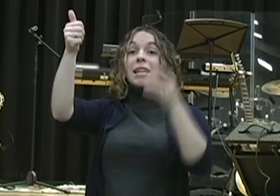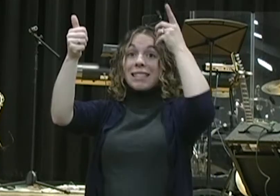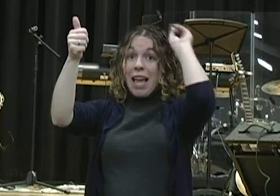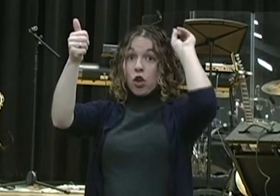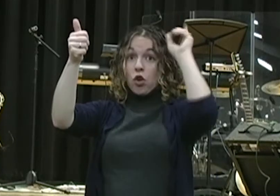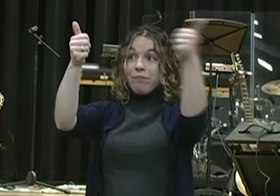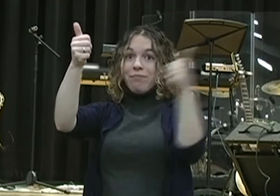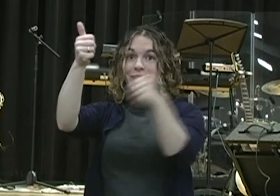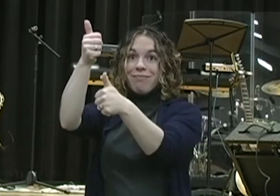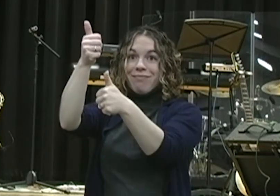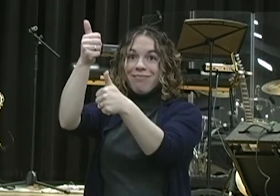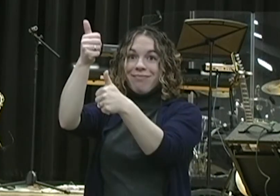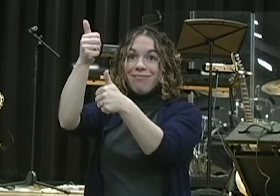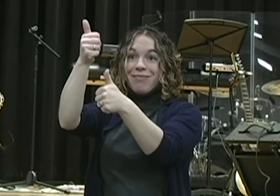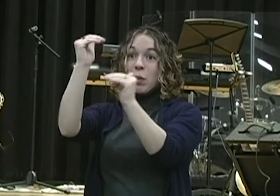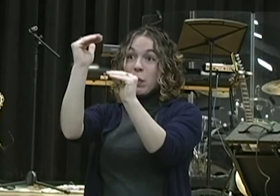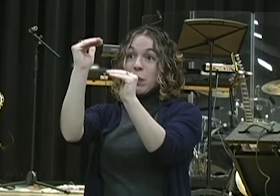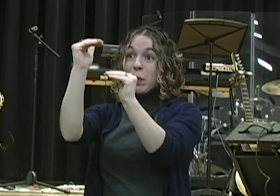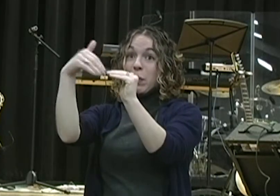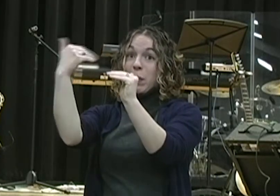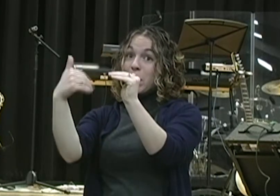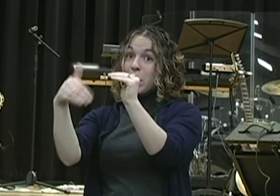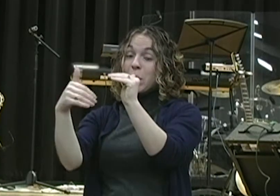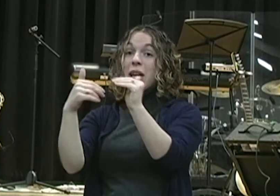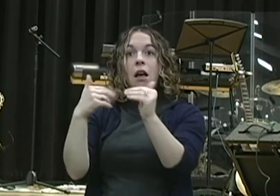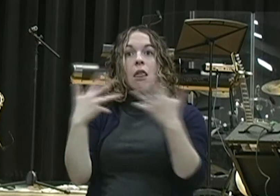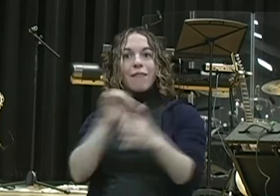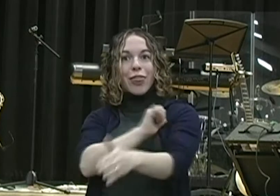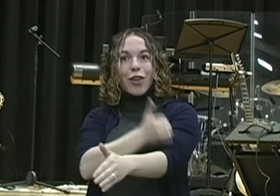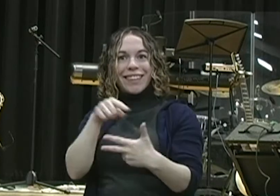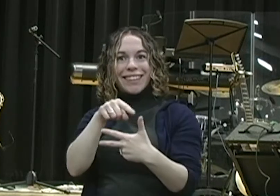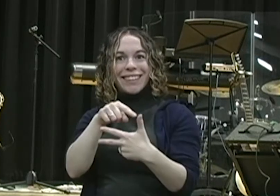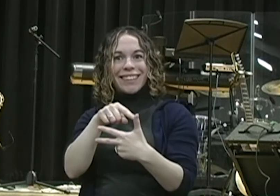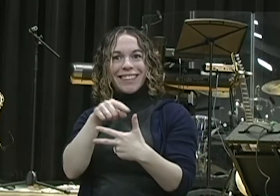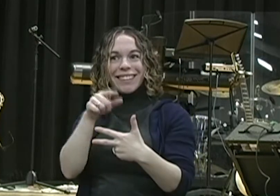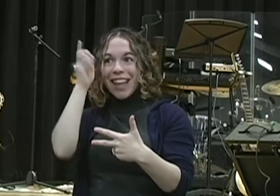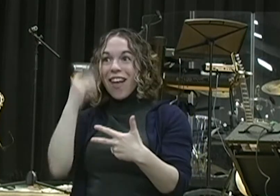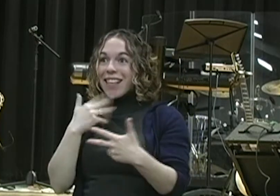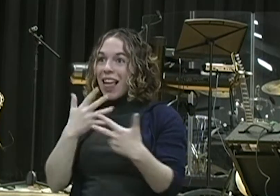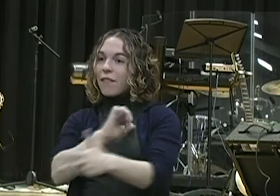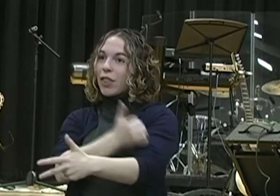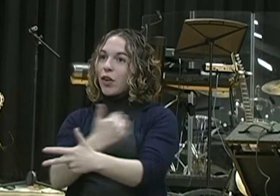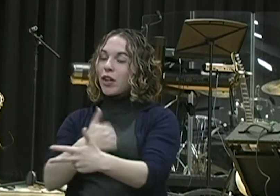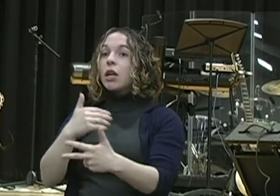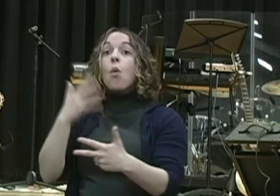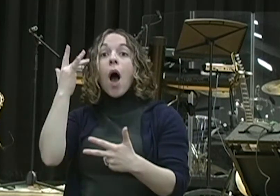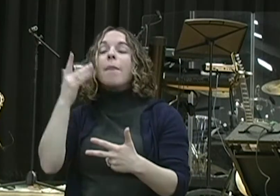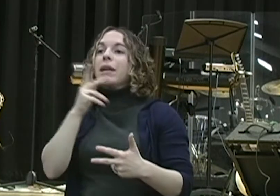Hallelujah. Babylon at that time and Persia at that time was in control of the world. And one of God's children was about ready to be exalted,